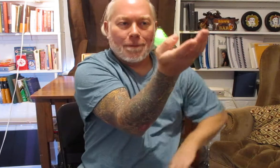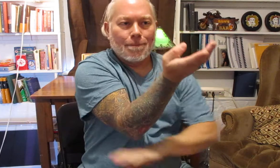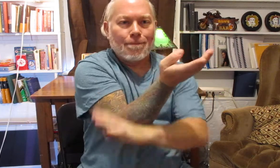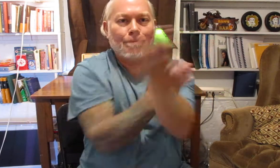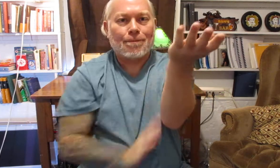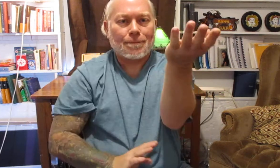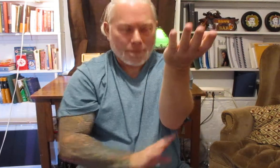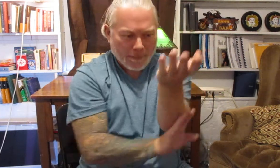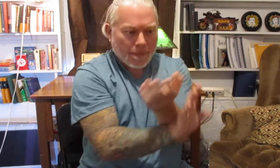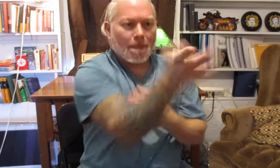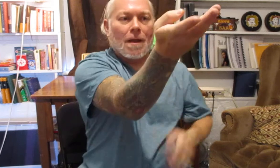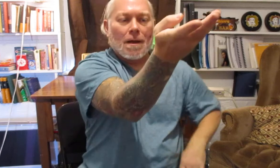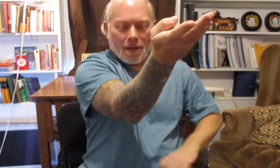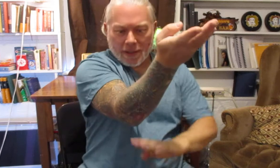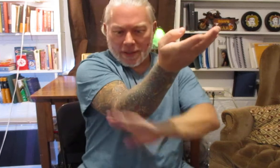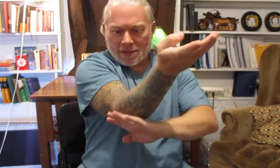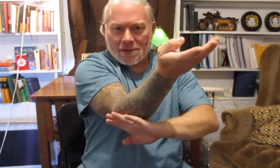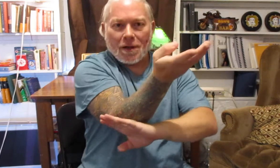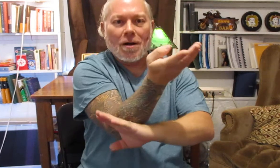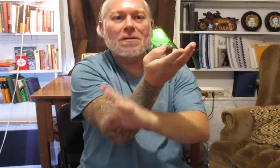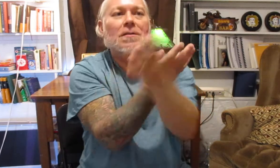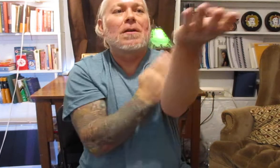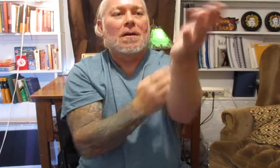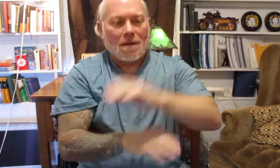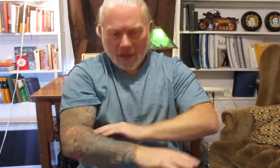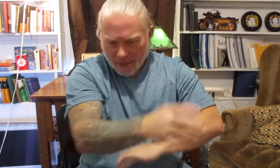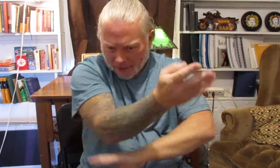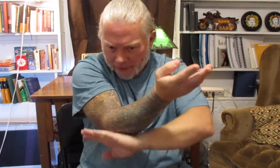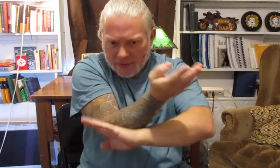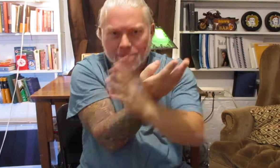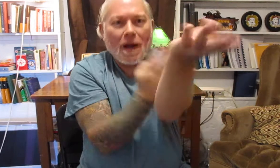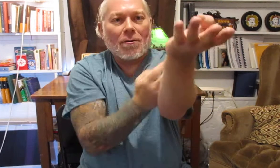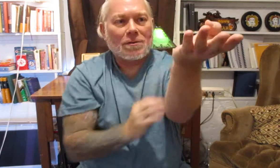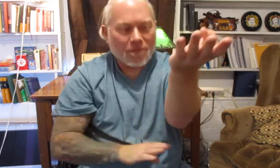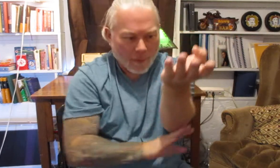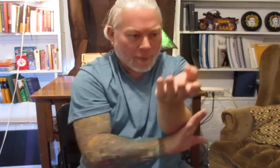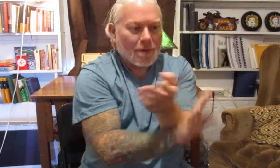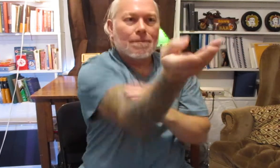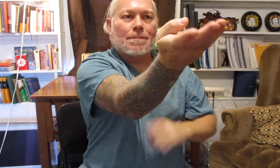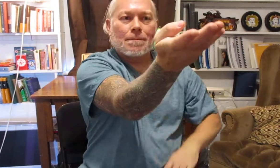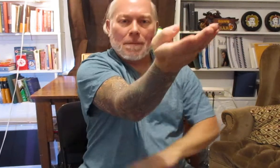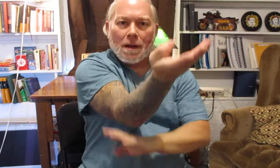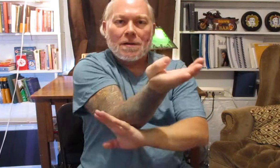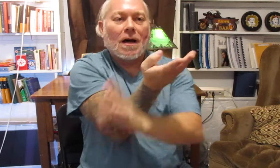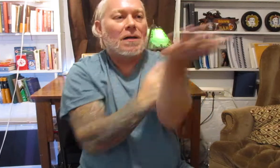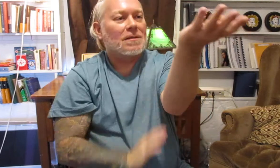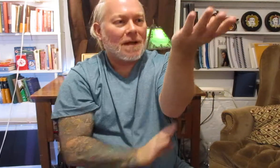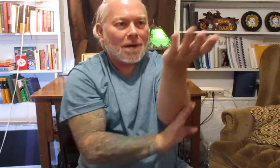and again it starts and it spirals forward Tan Sao